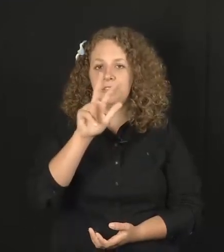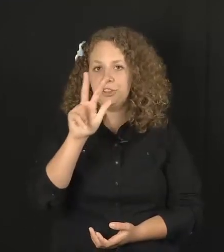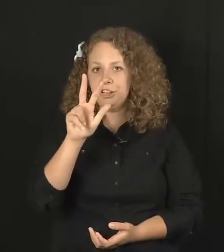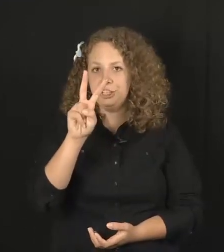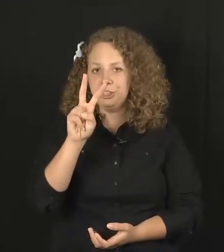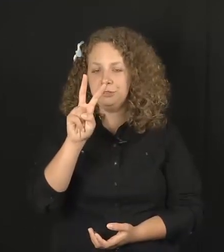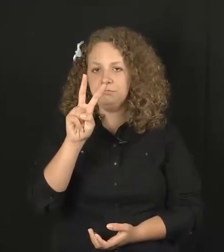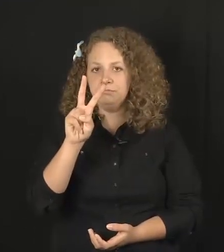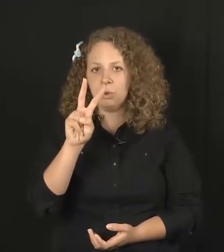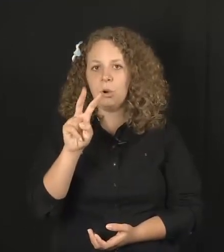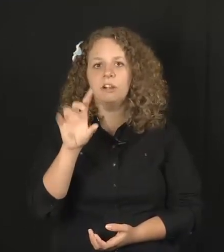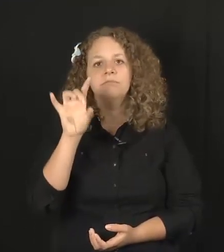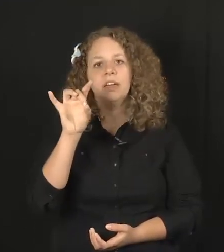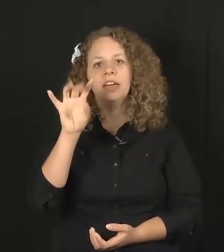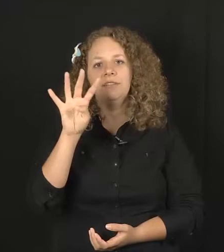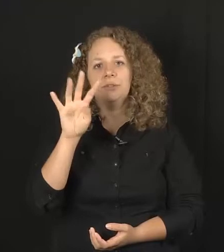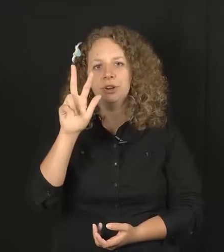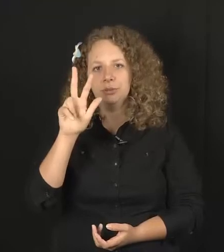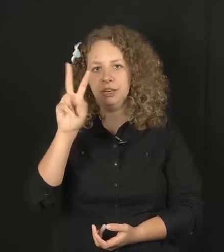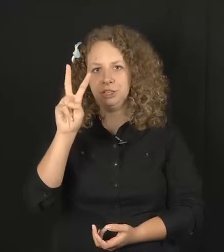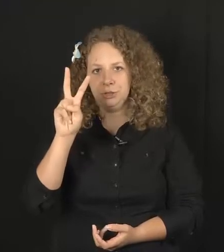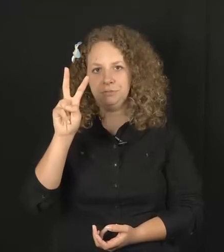8432 or 8432. 8532.